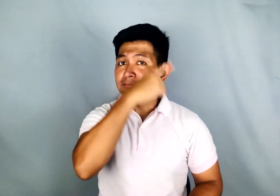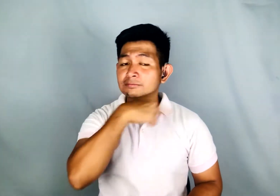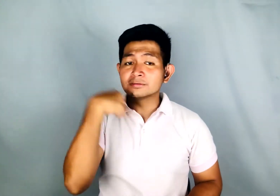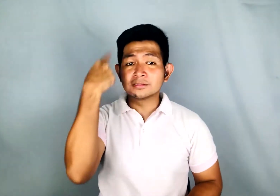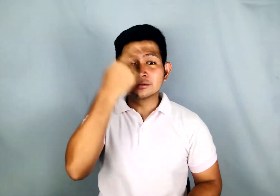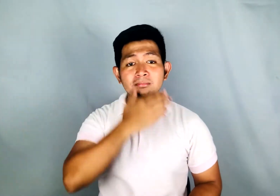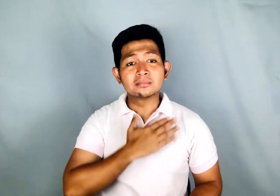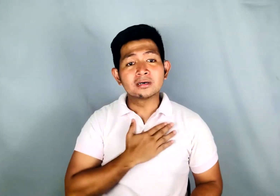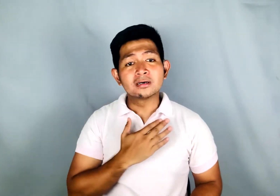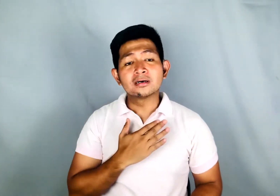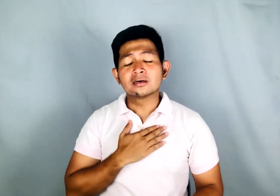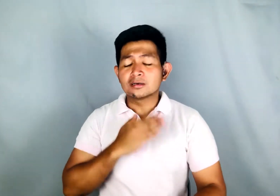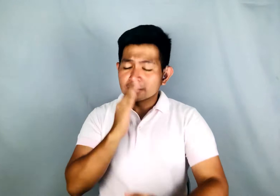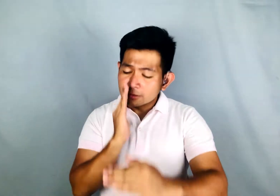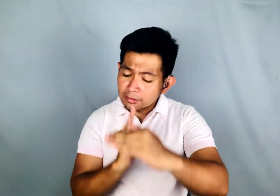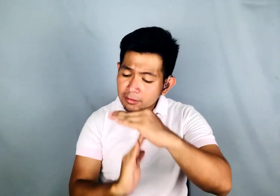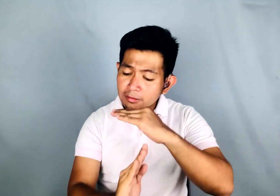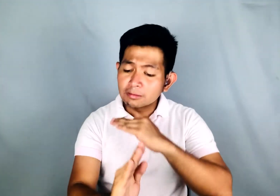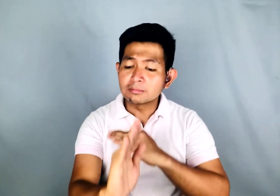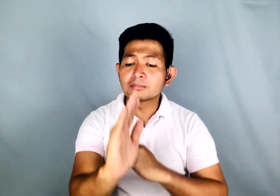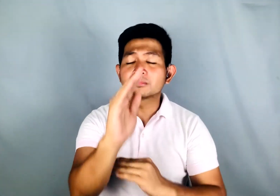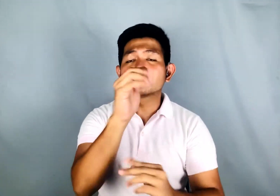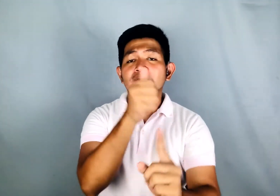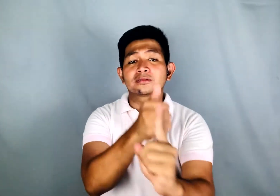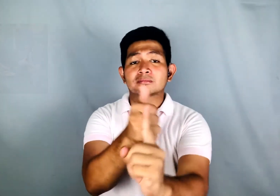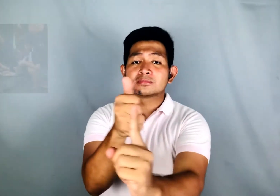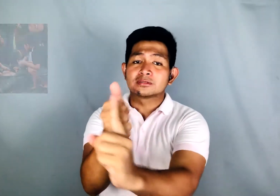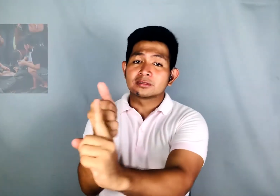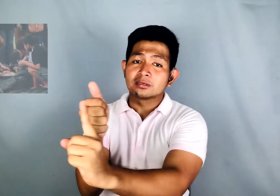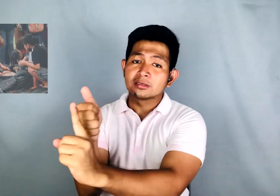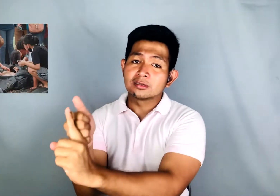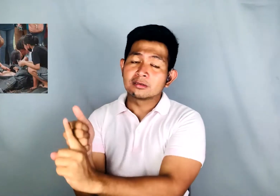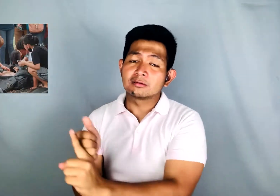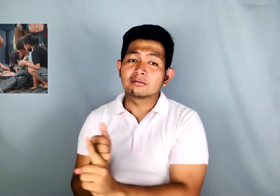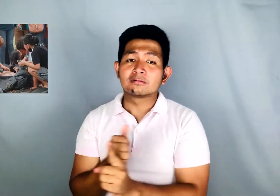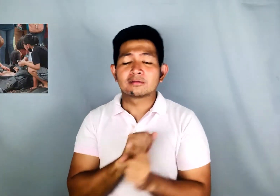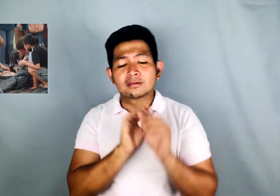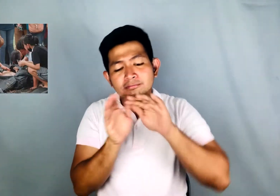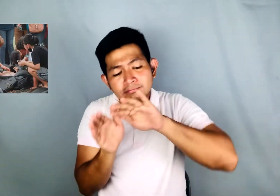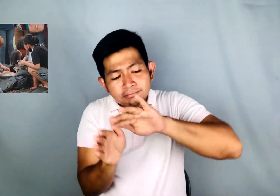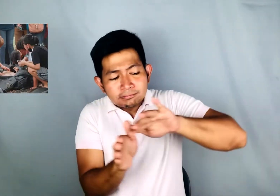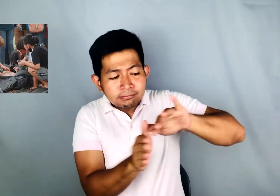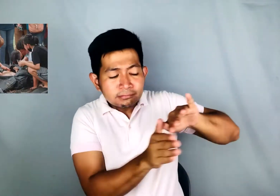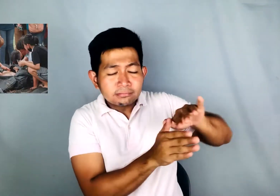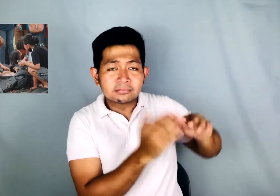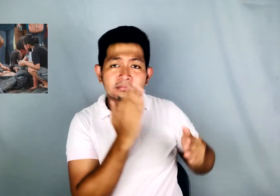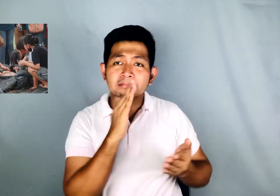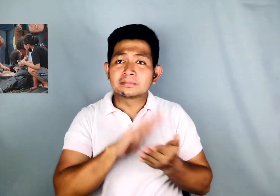humble themselves And turn from their wicked ways